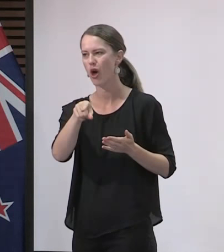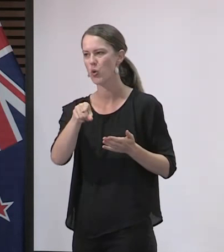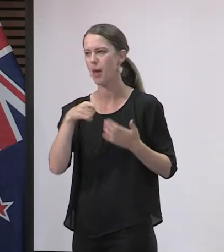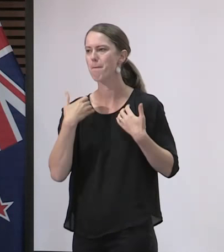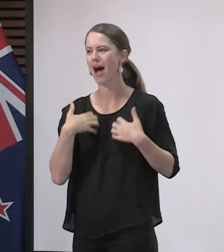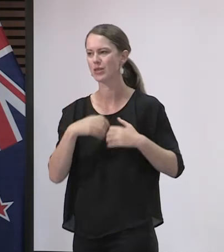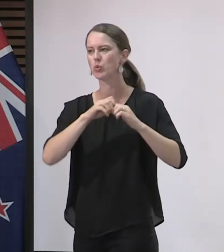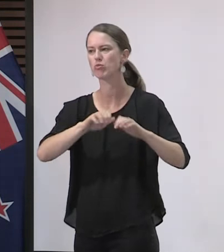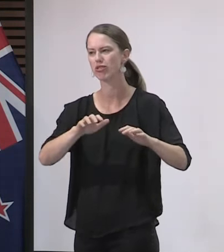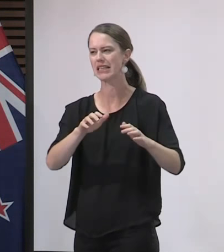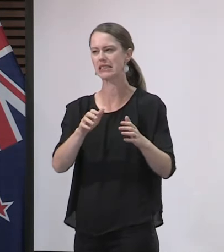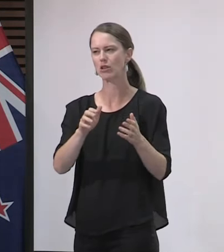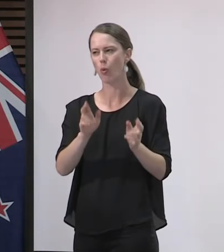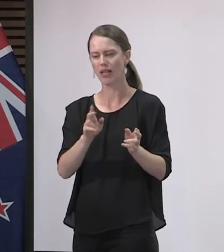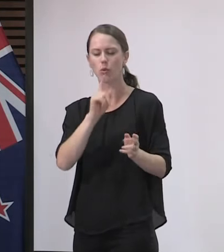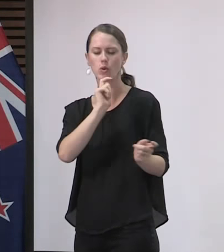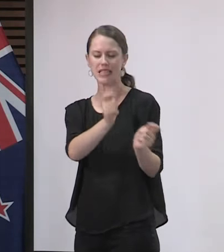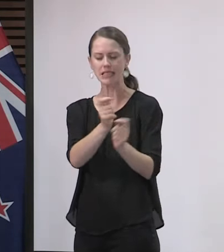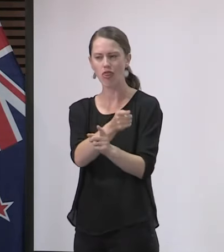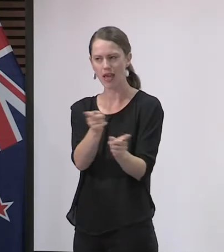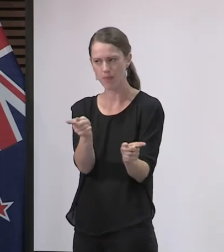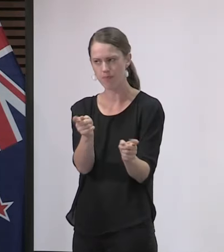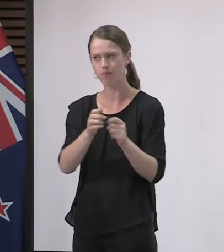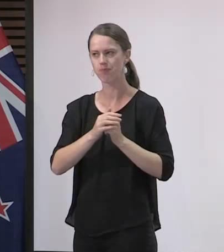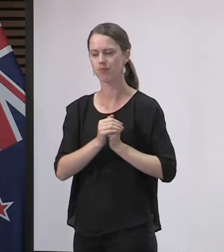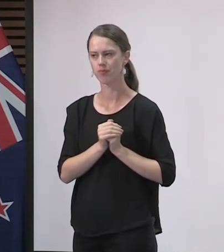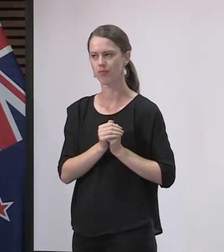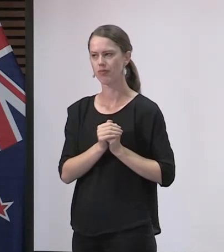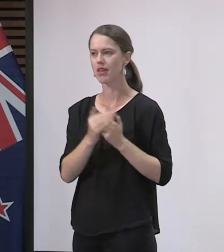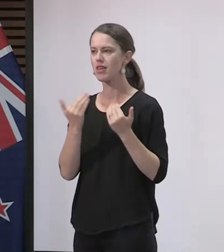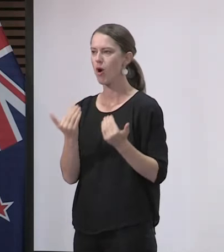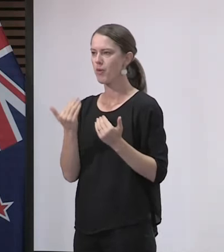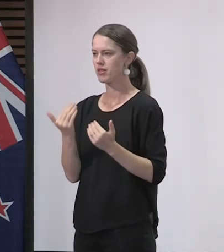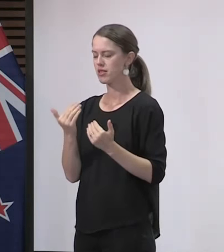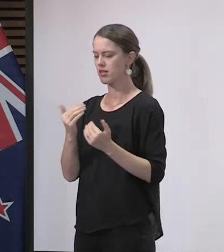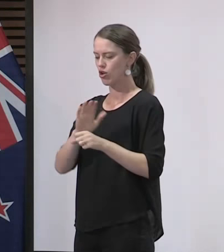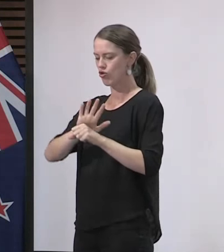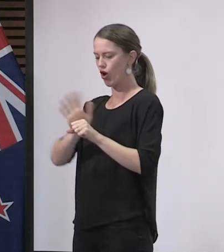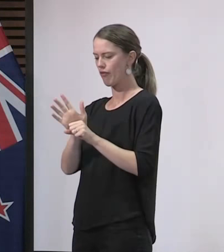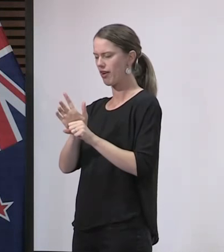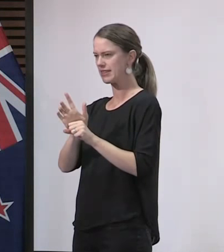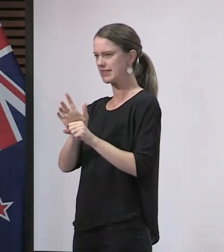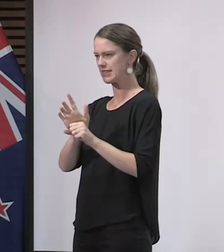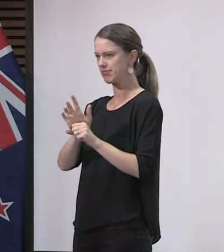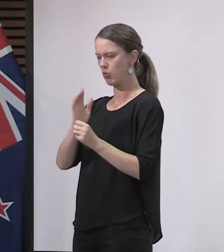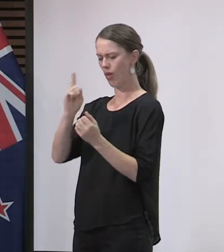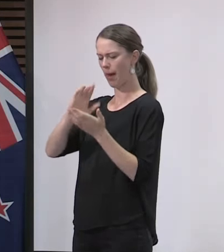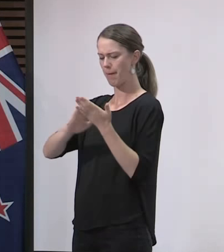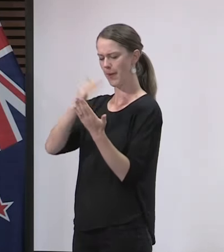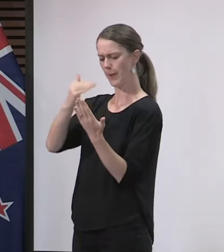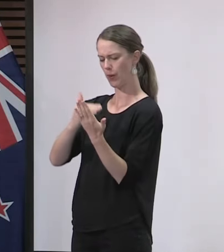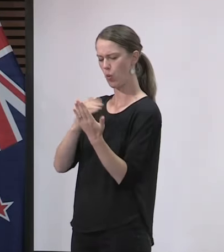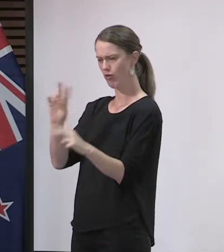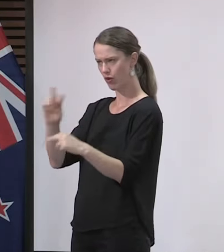those people will all be tested. However, we are reviewing the case definition at the moment, our technical advisory group,